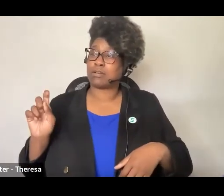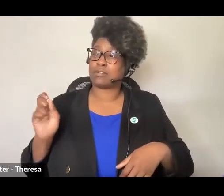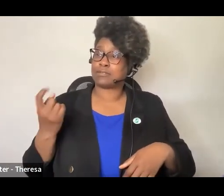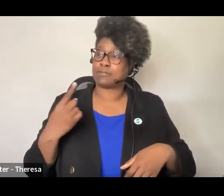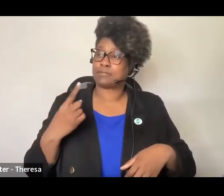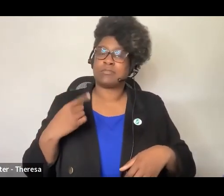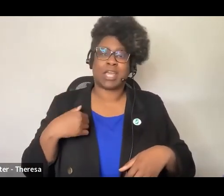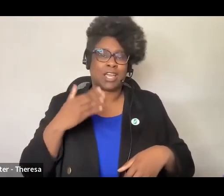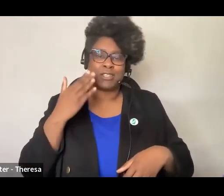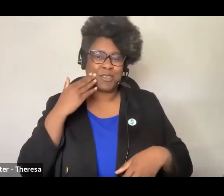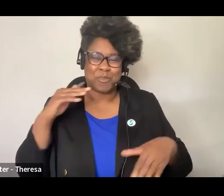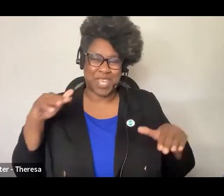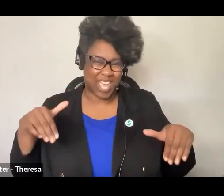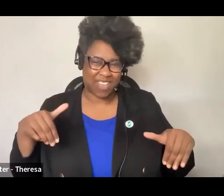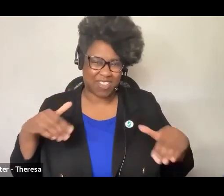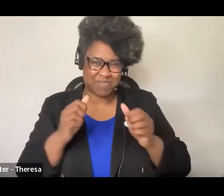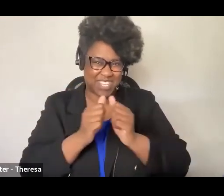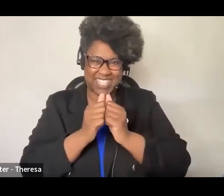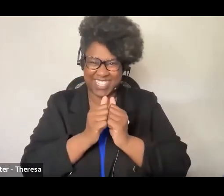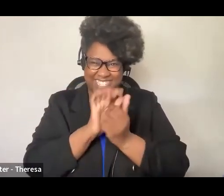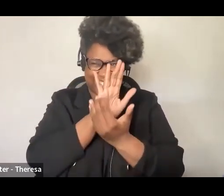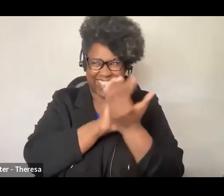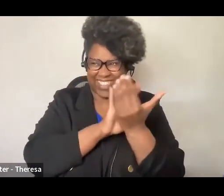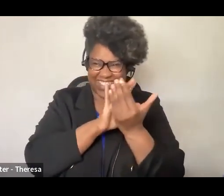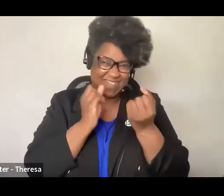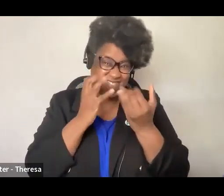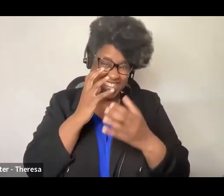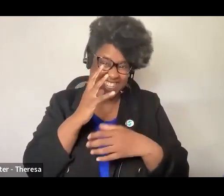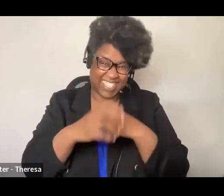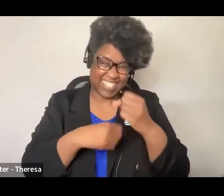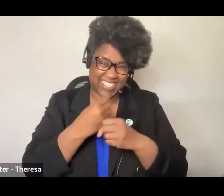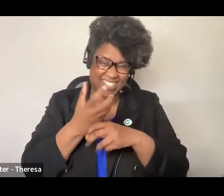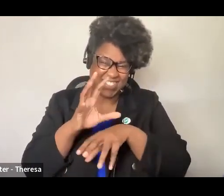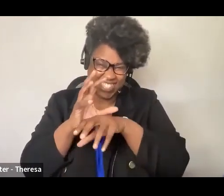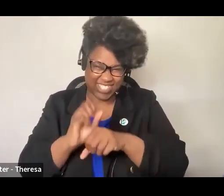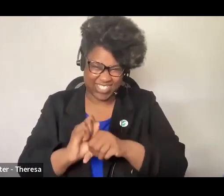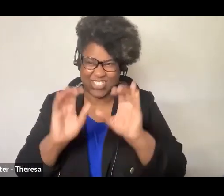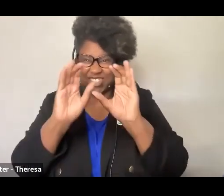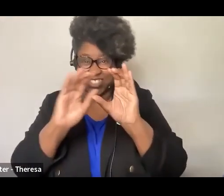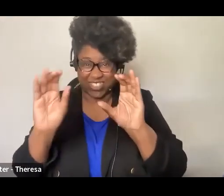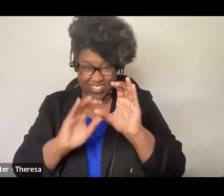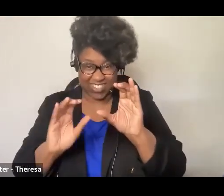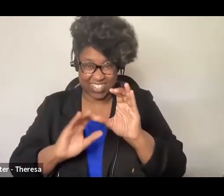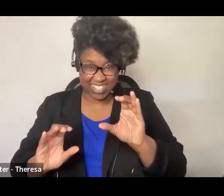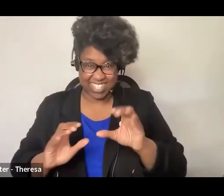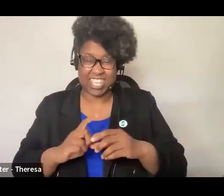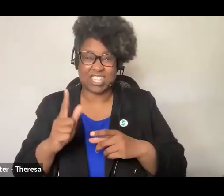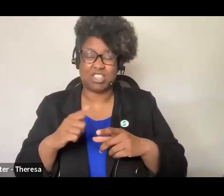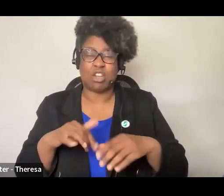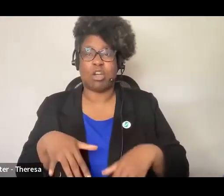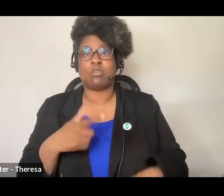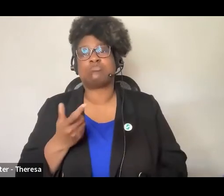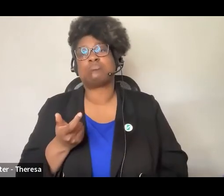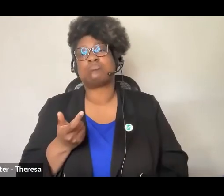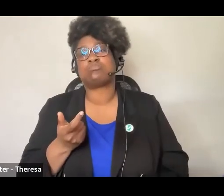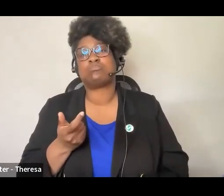I know we haven't been together in many years and we're used to that Zoom situation where you just are kind of a passive ingester of things, but we